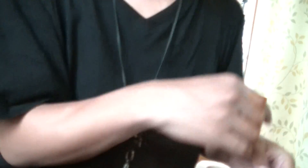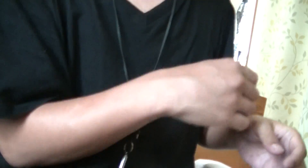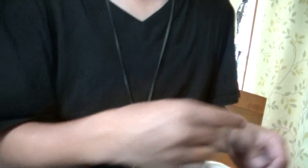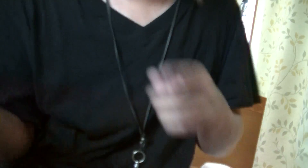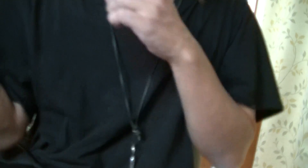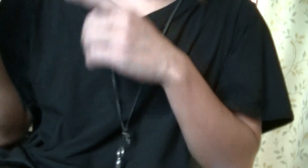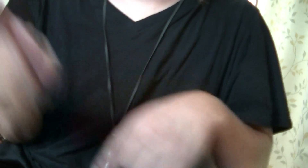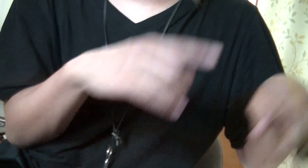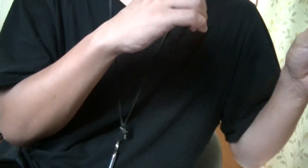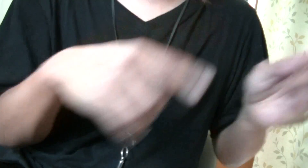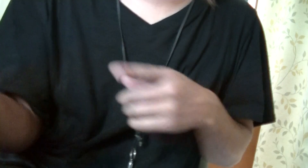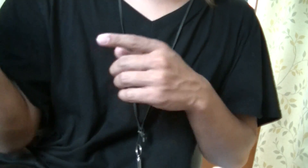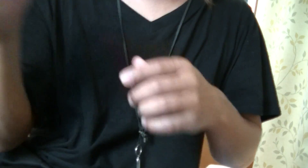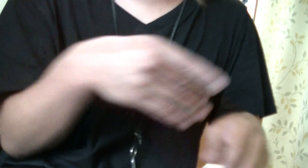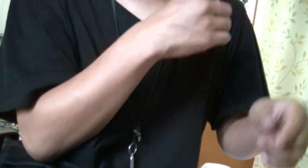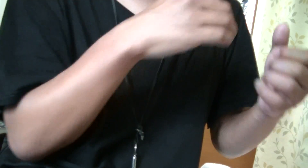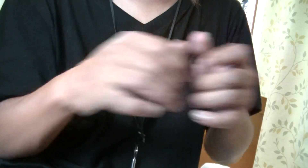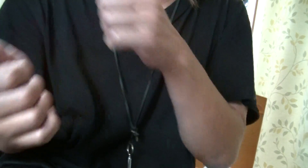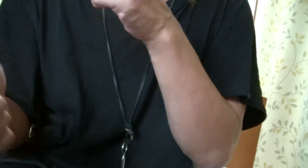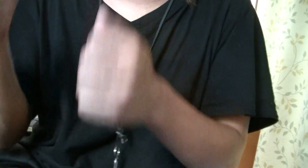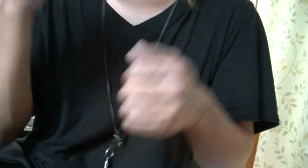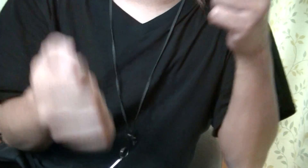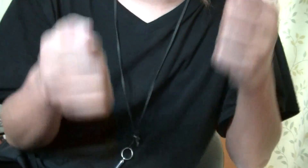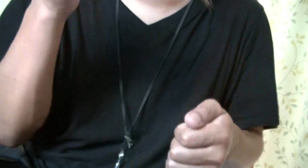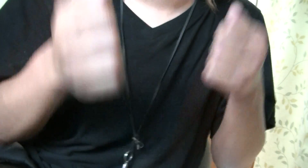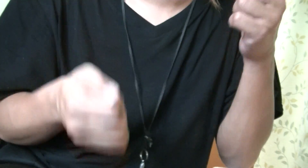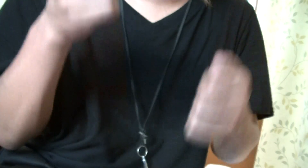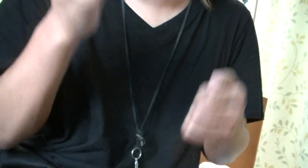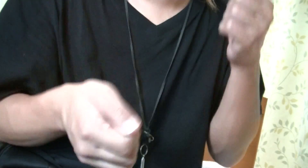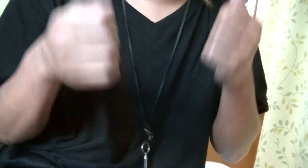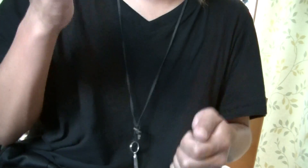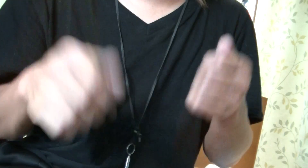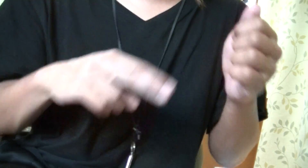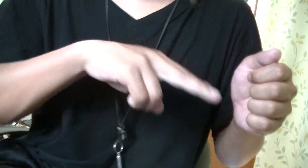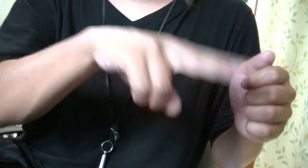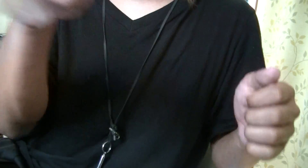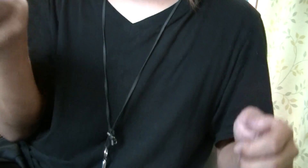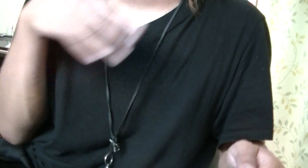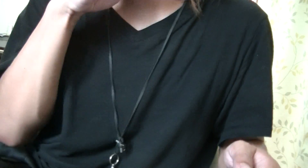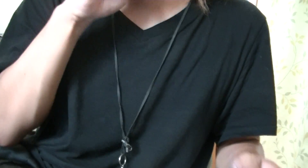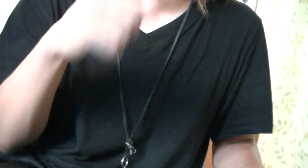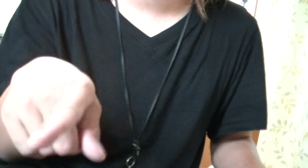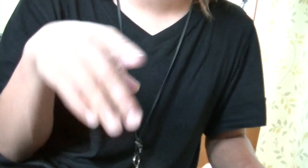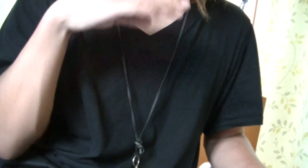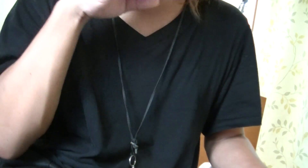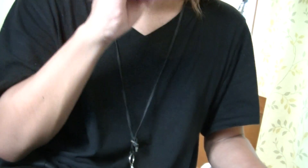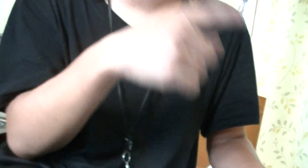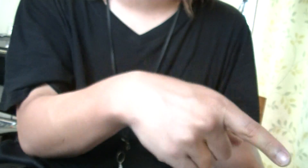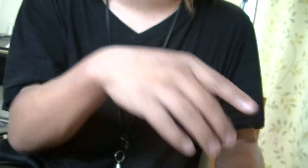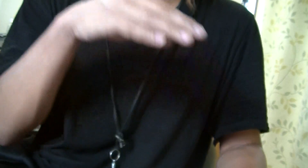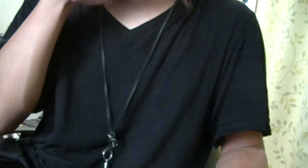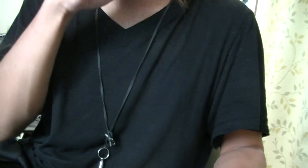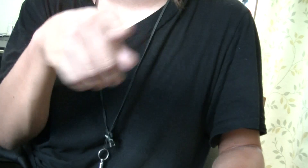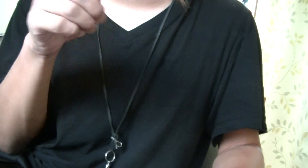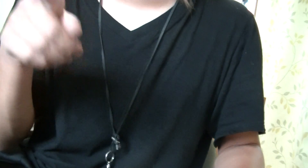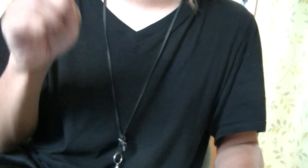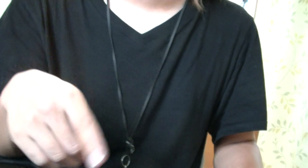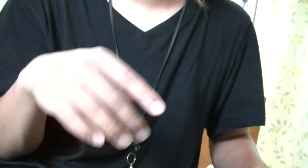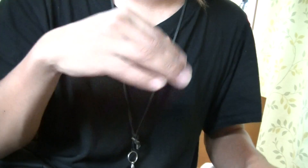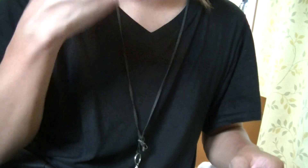why, oh, why, baby I want you Just a chance